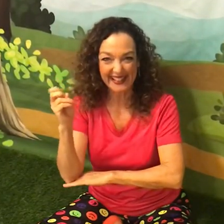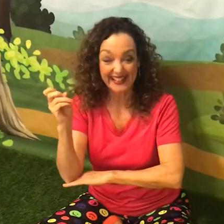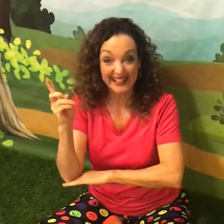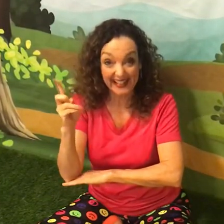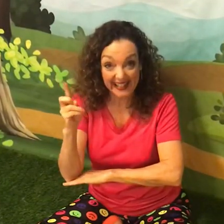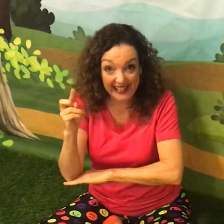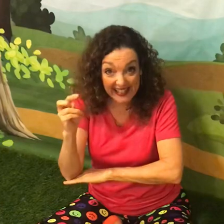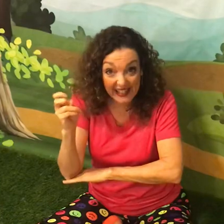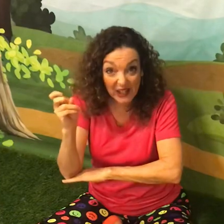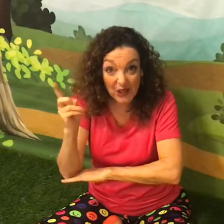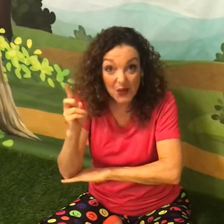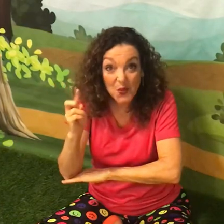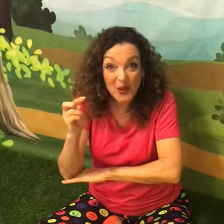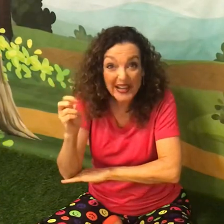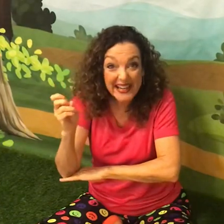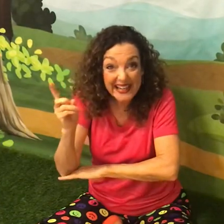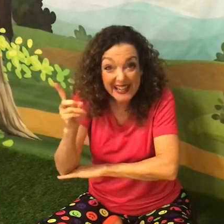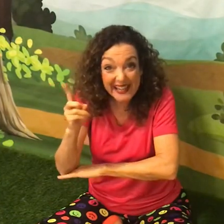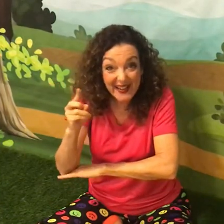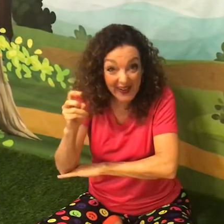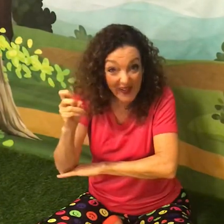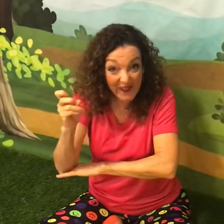Here we go.